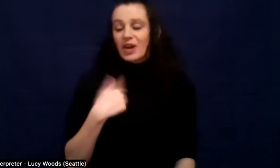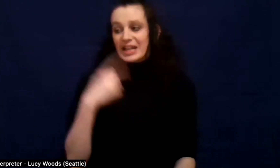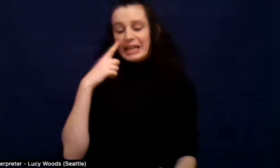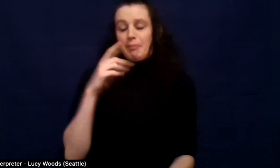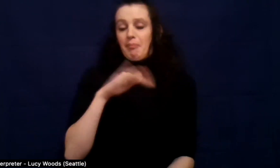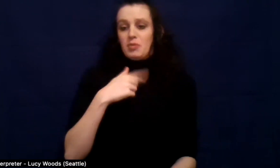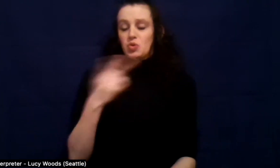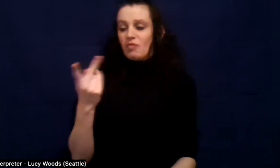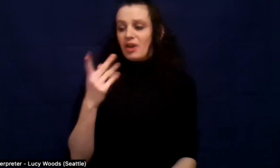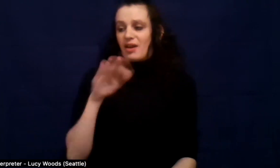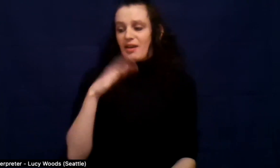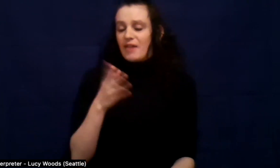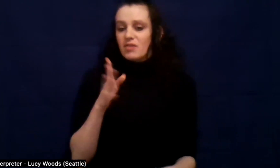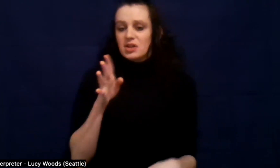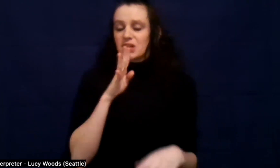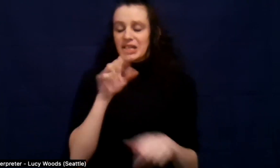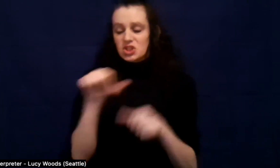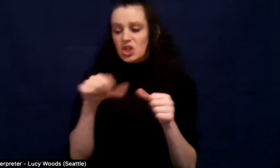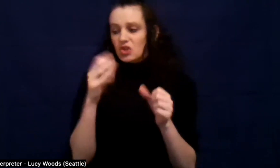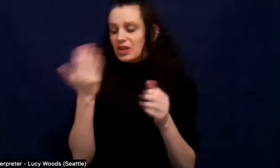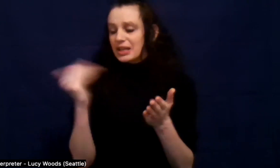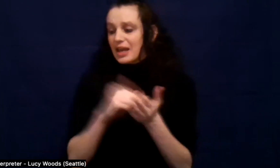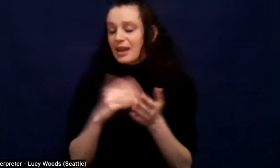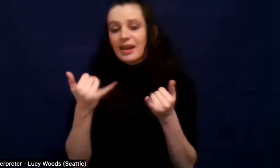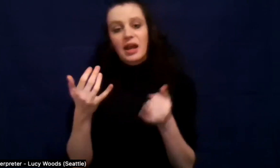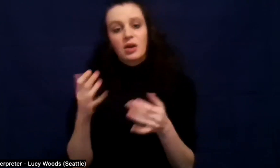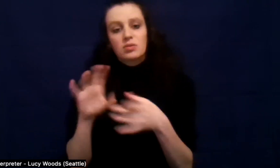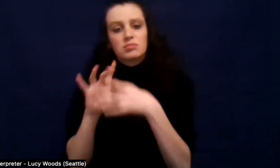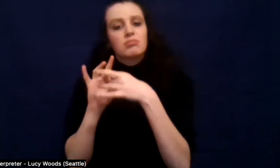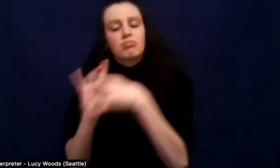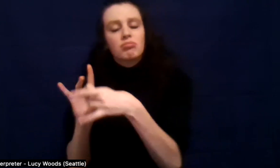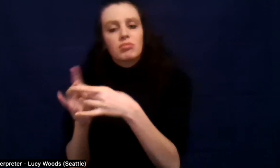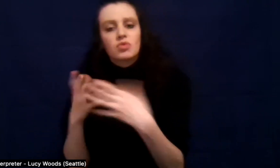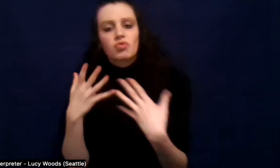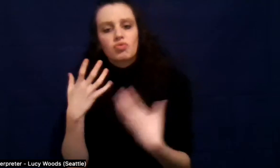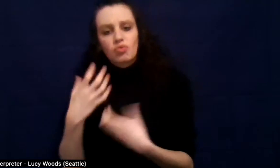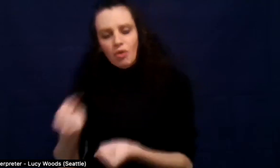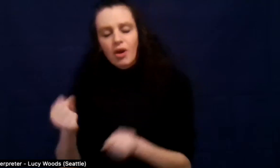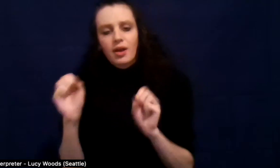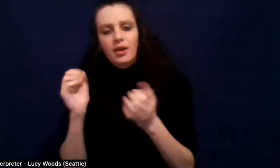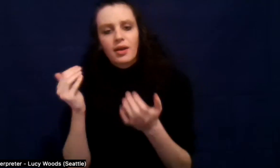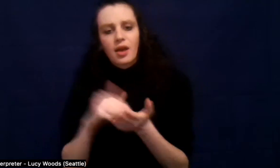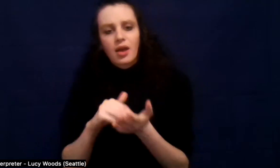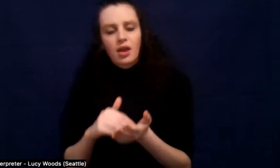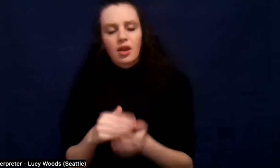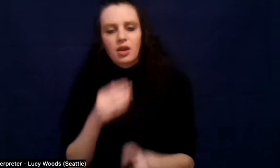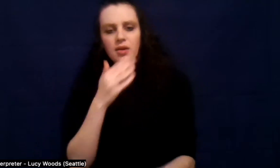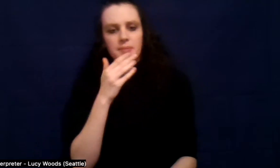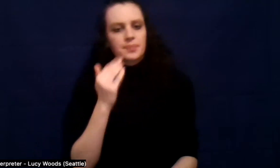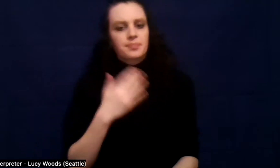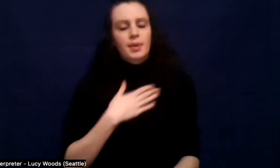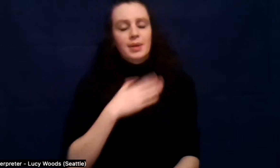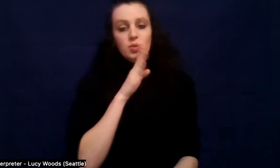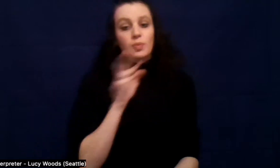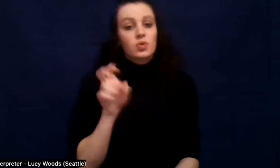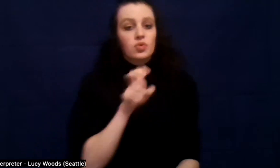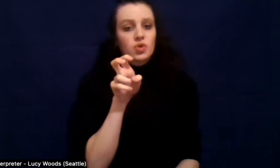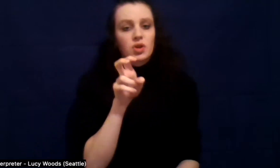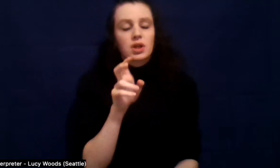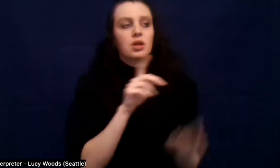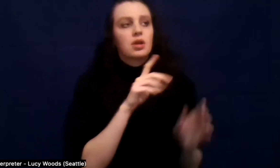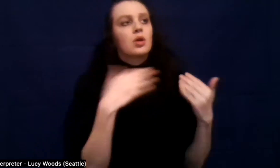my sobriety journey has been a lot of different. Um, I've been